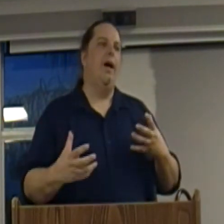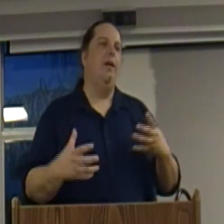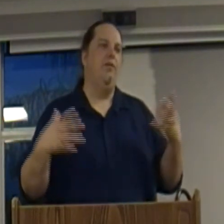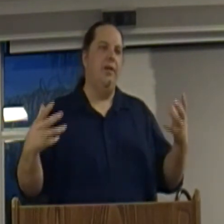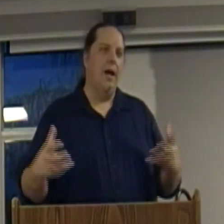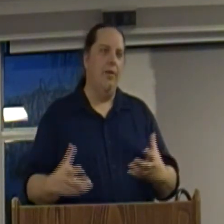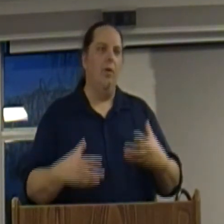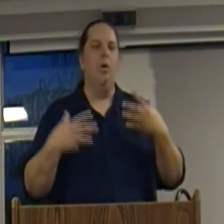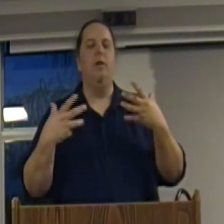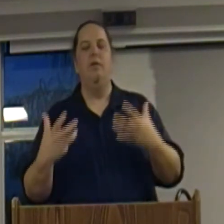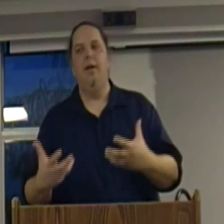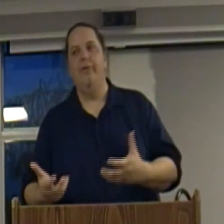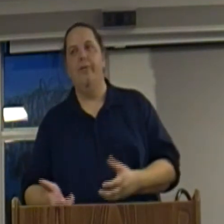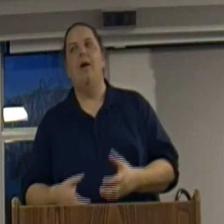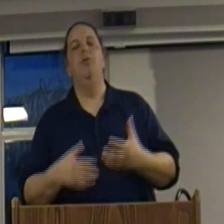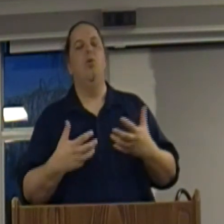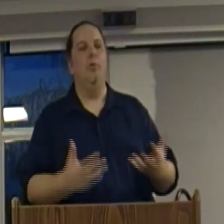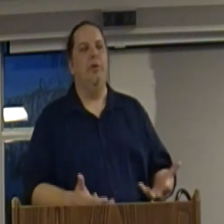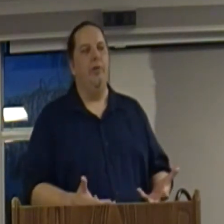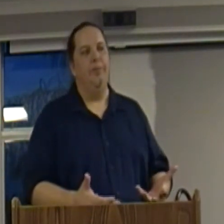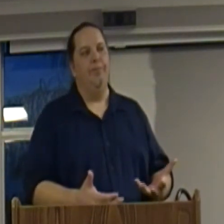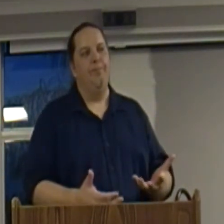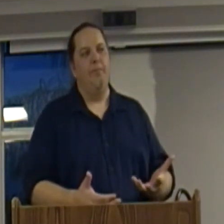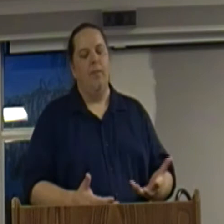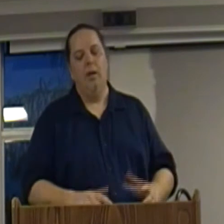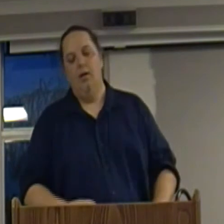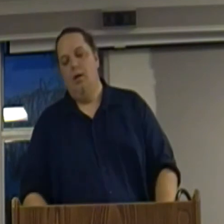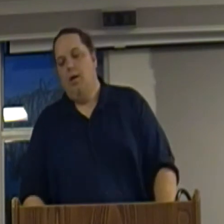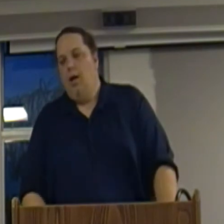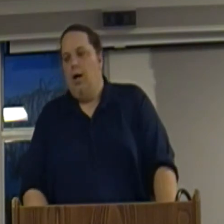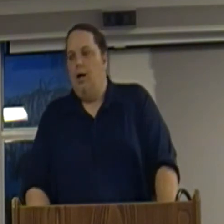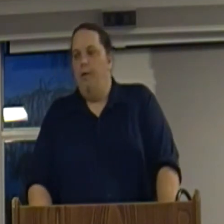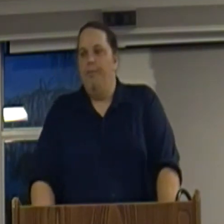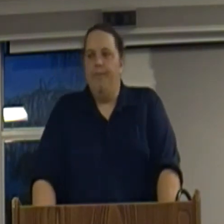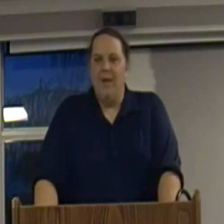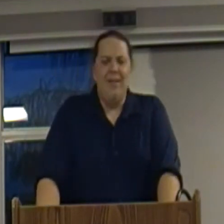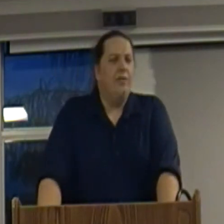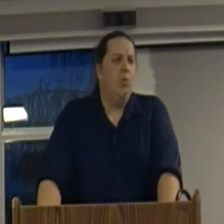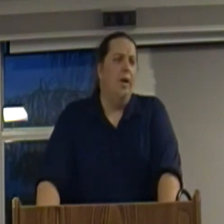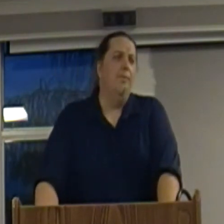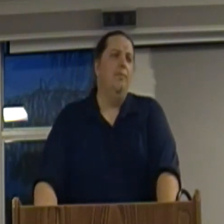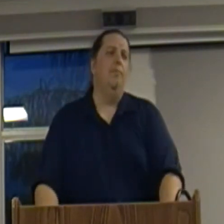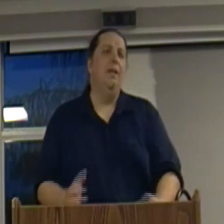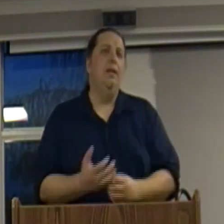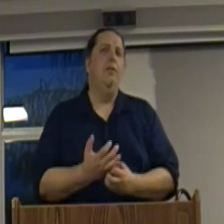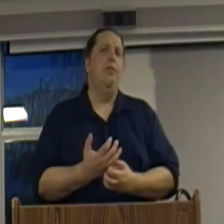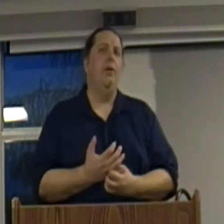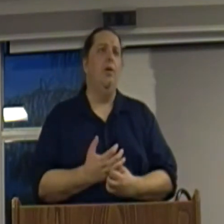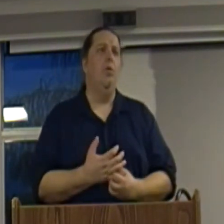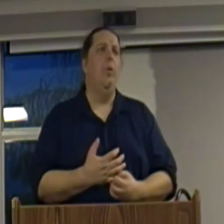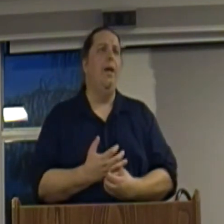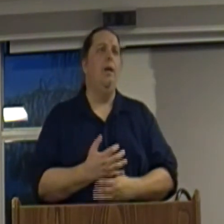society together, working together, that was corporatism. Um, and that's what it means when,